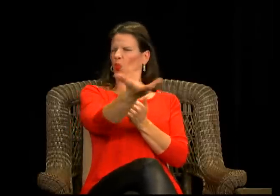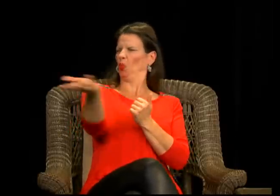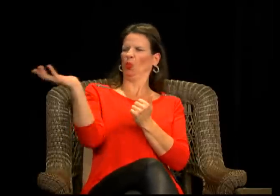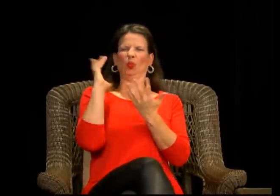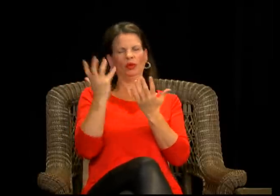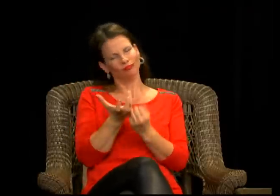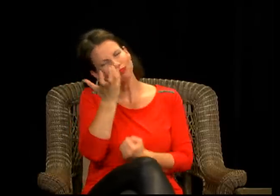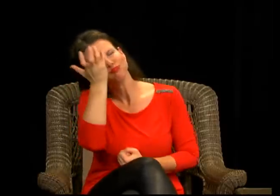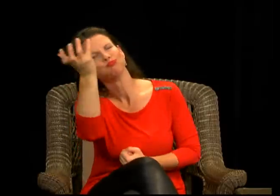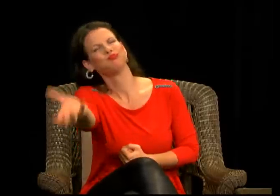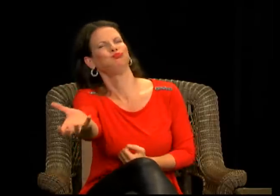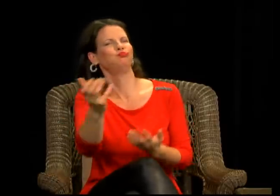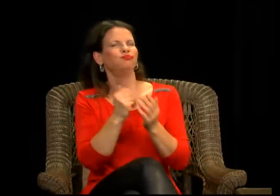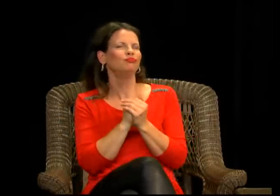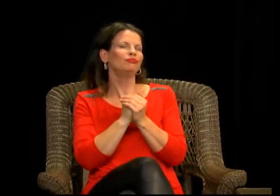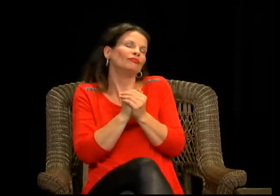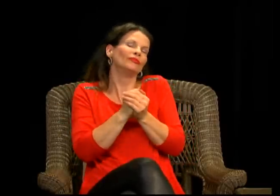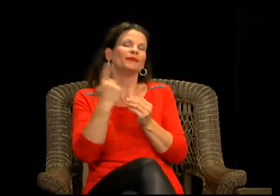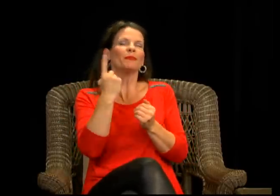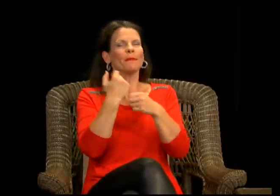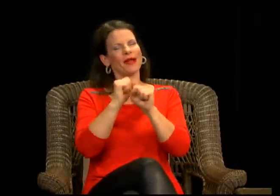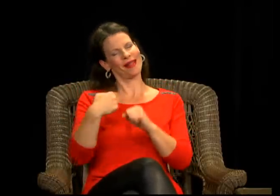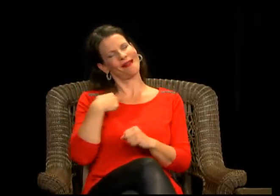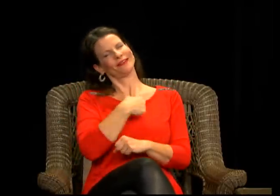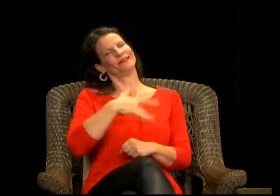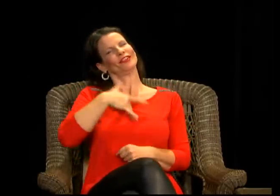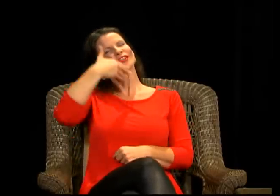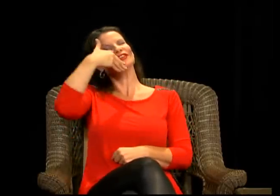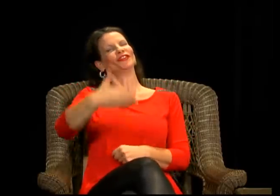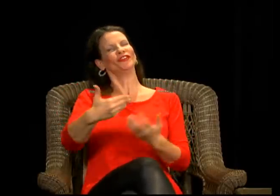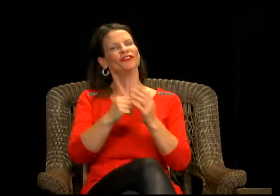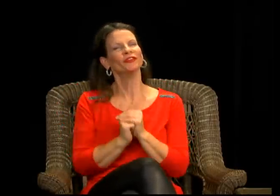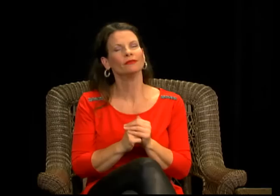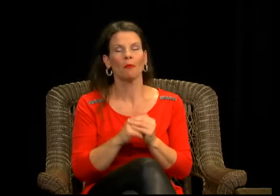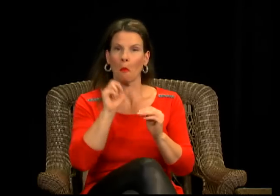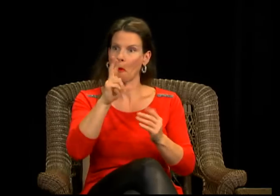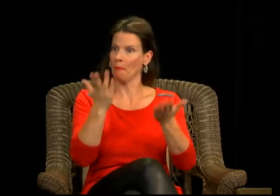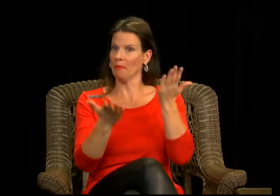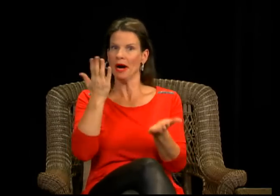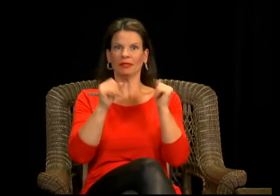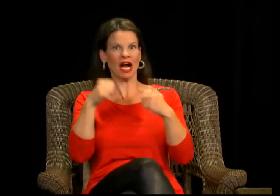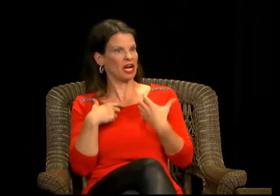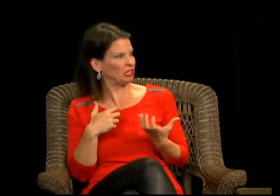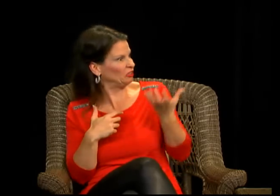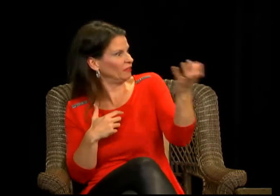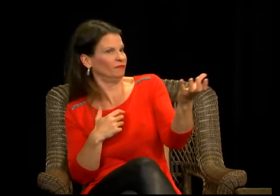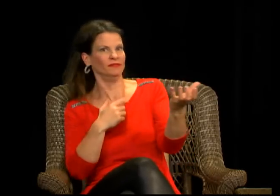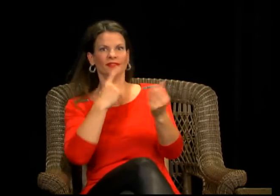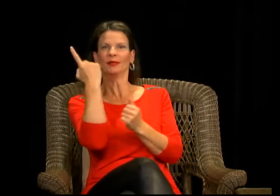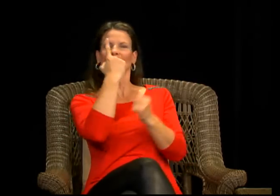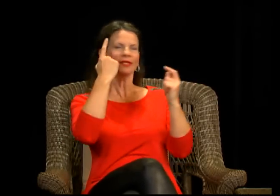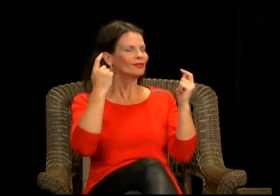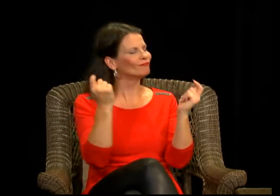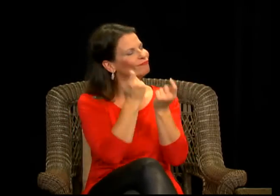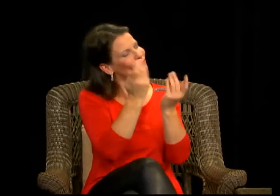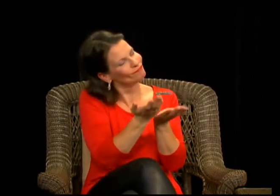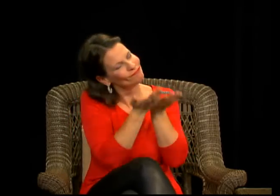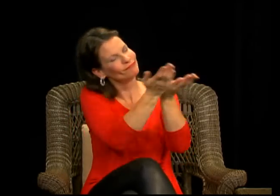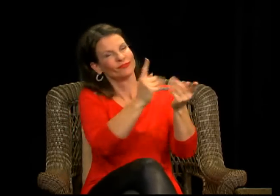stampede over each other. So don't do that, try to take a moment, share it with someone else, give something to someone